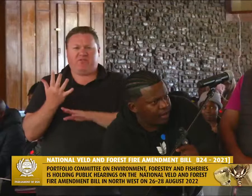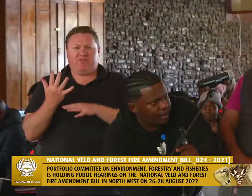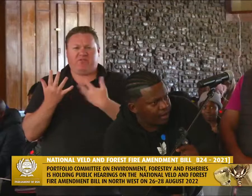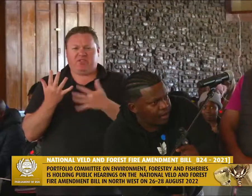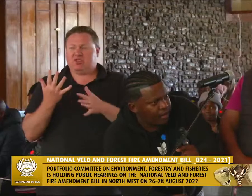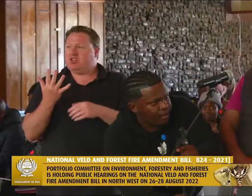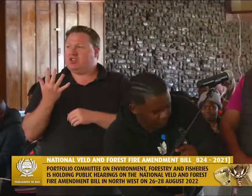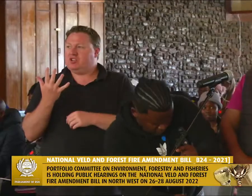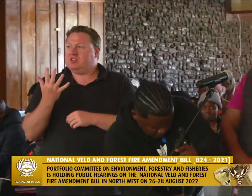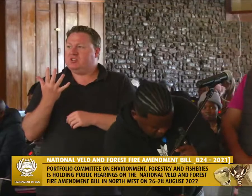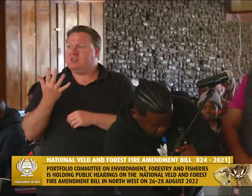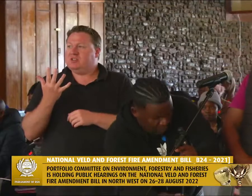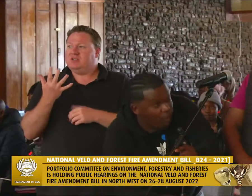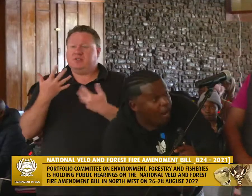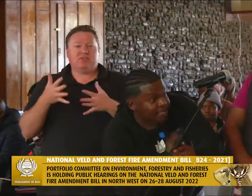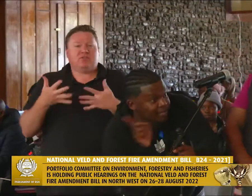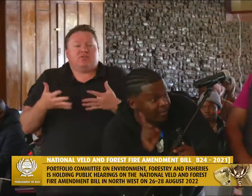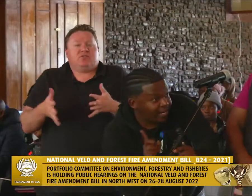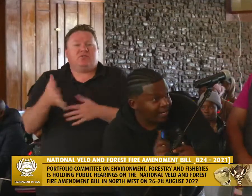I think we've been to five provinces.